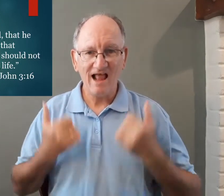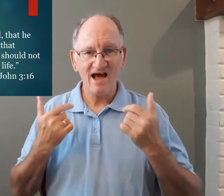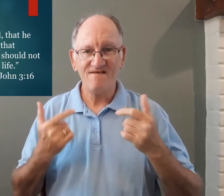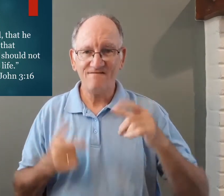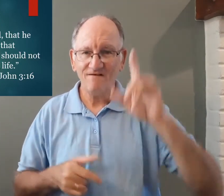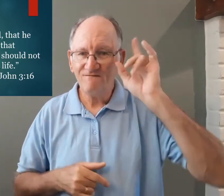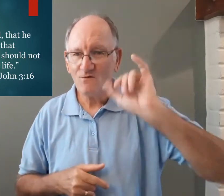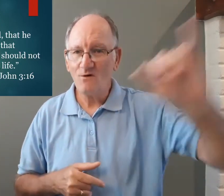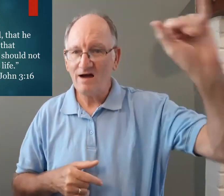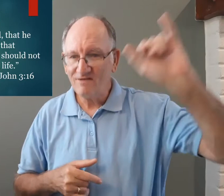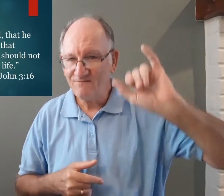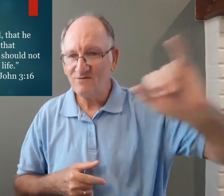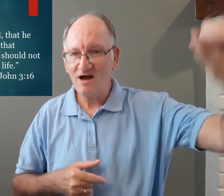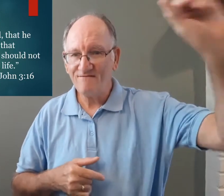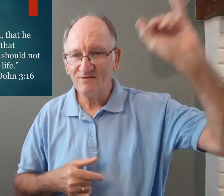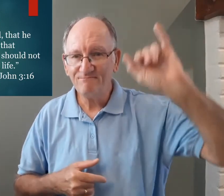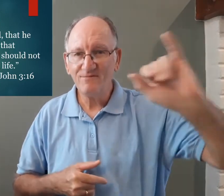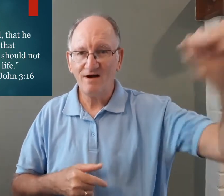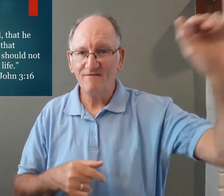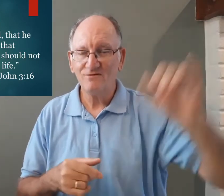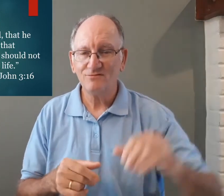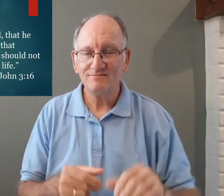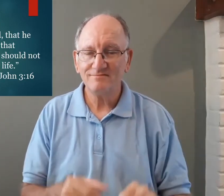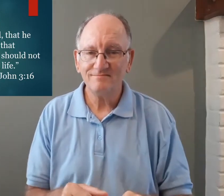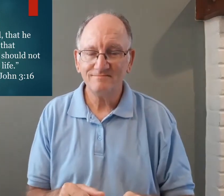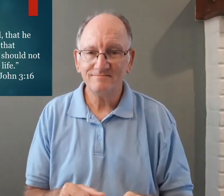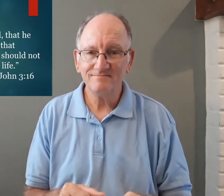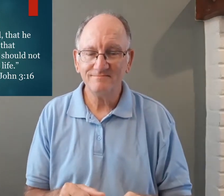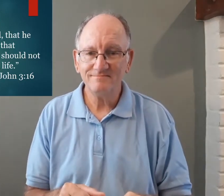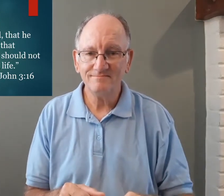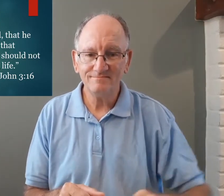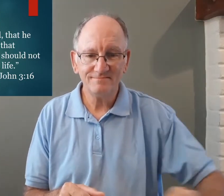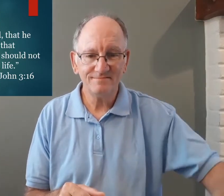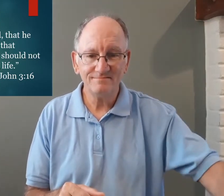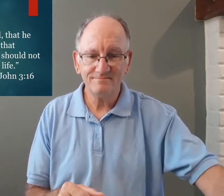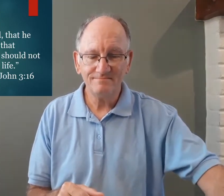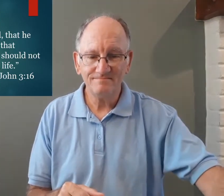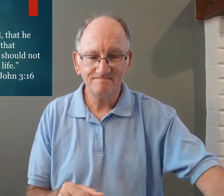so that he can give us everlasting life forever and ever